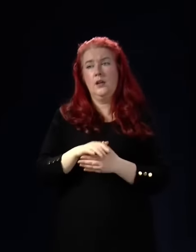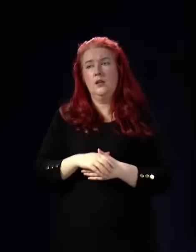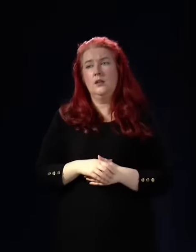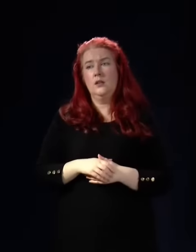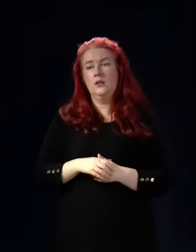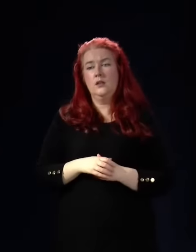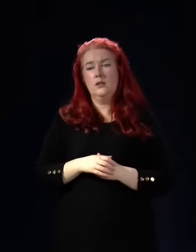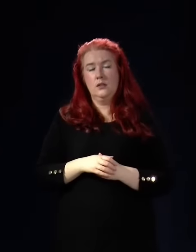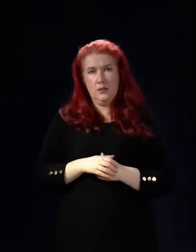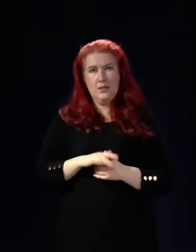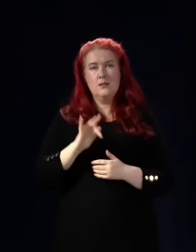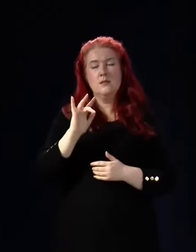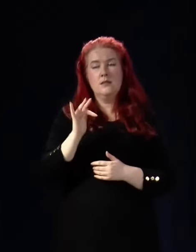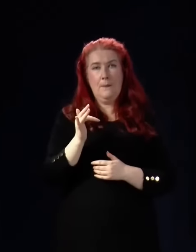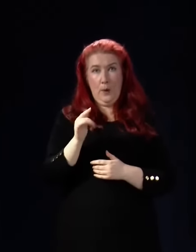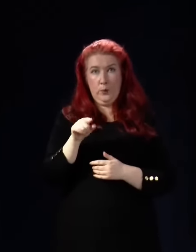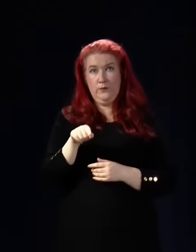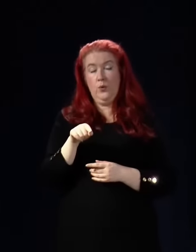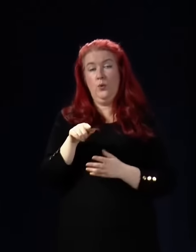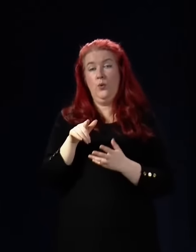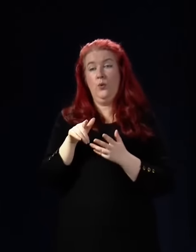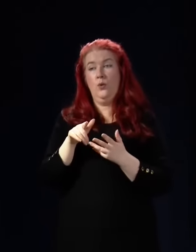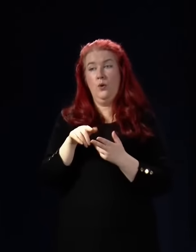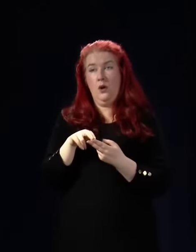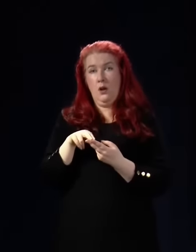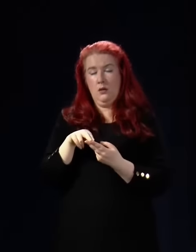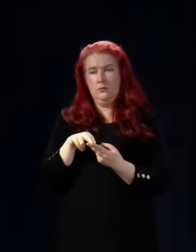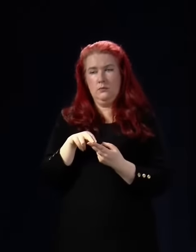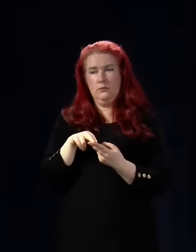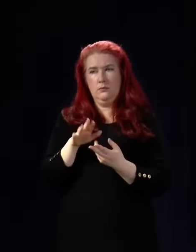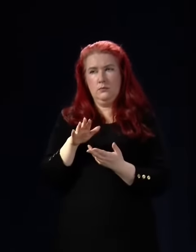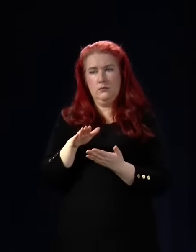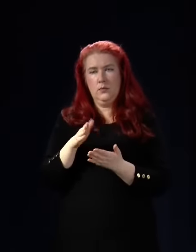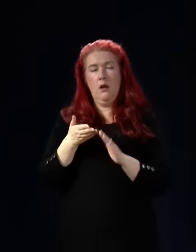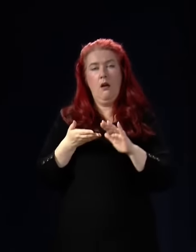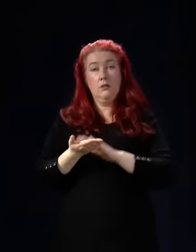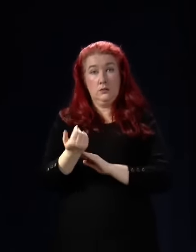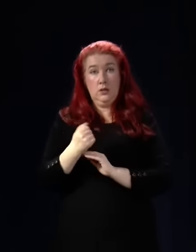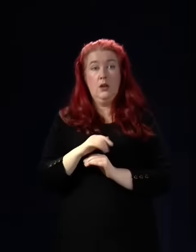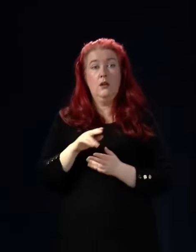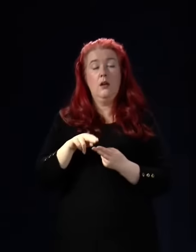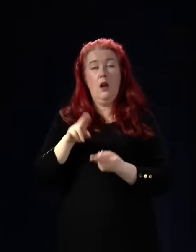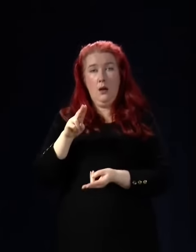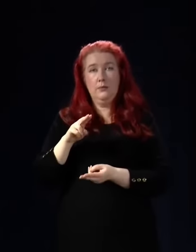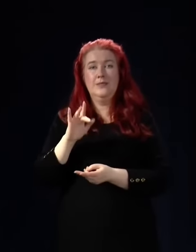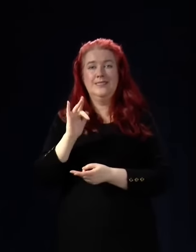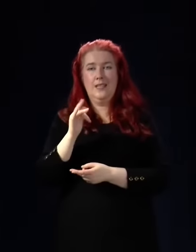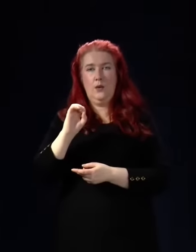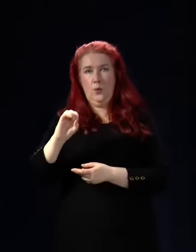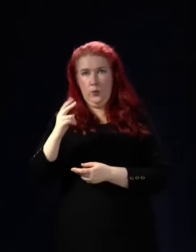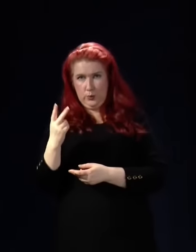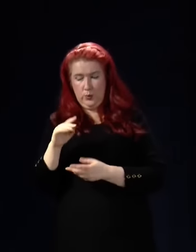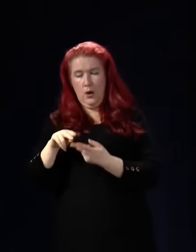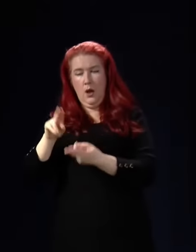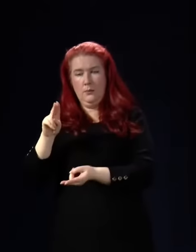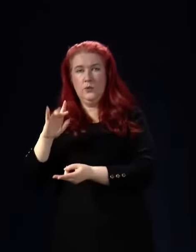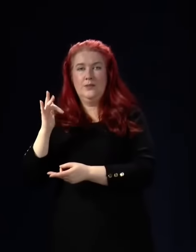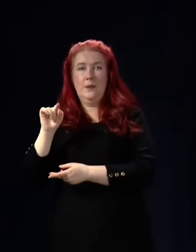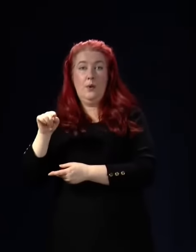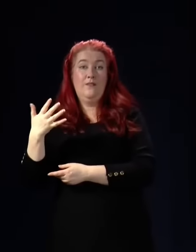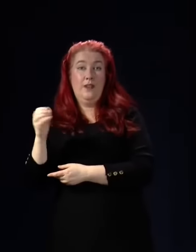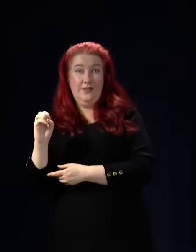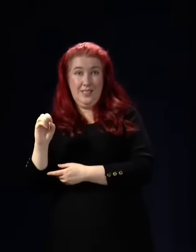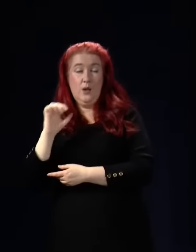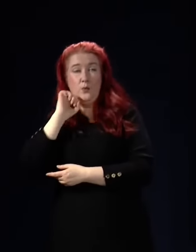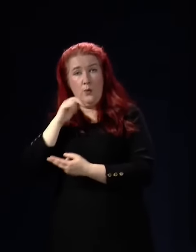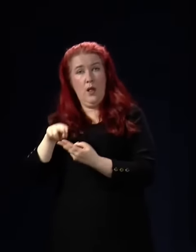for adult social care workers increased, sorry, below that actually increased at £10.02, increased at £10.50, and of course, we're now